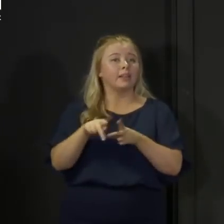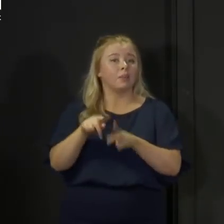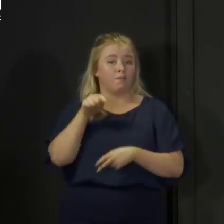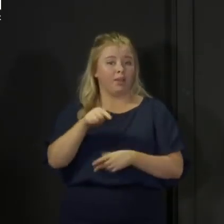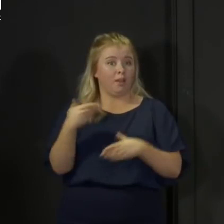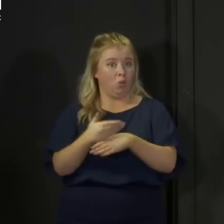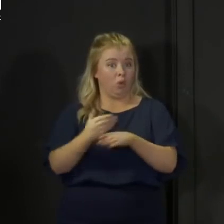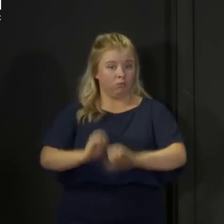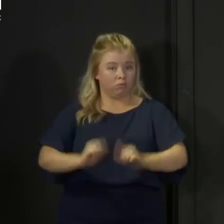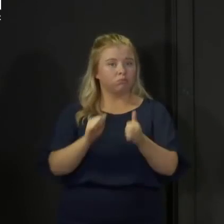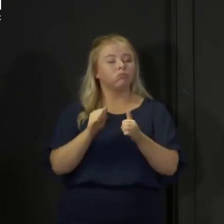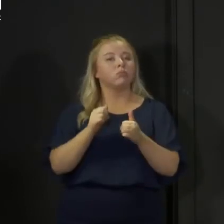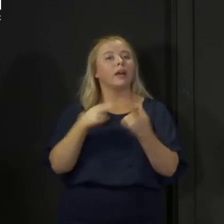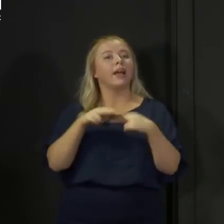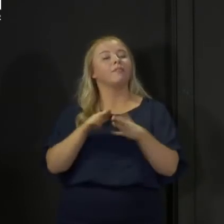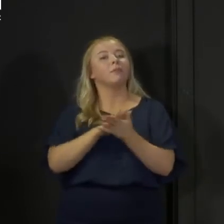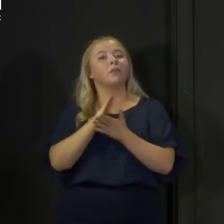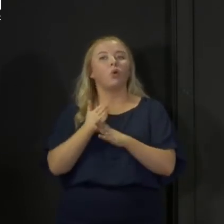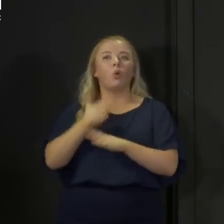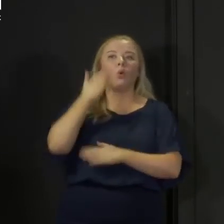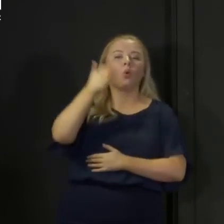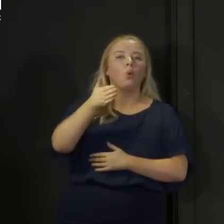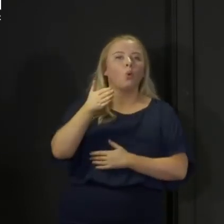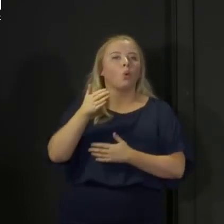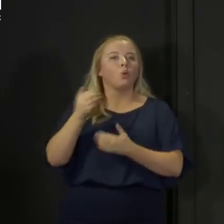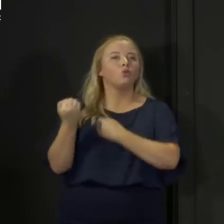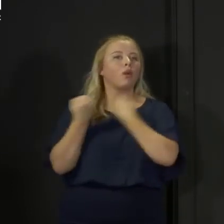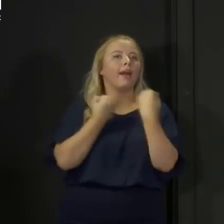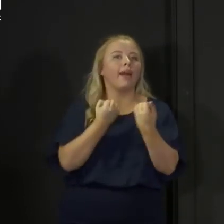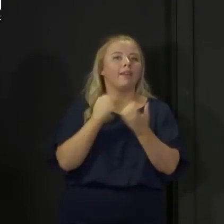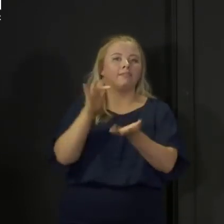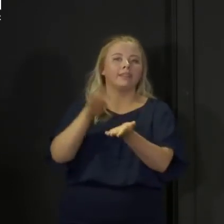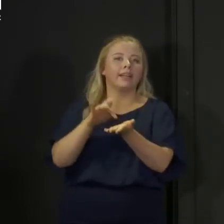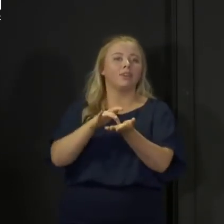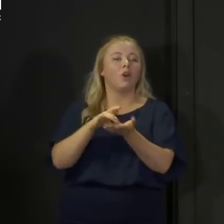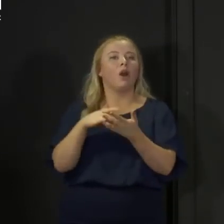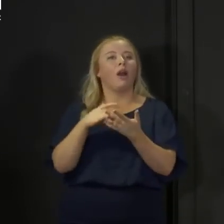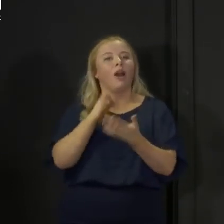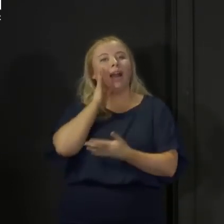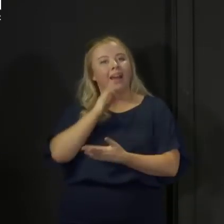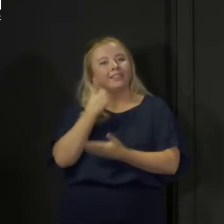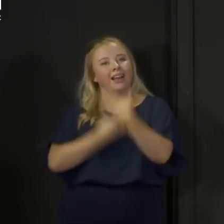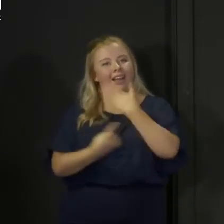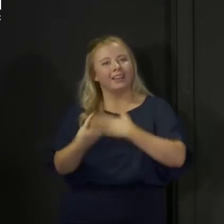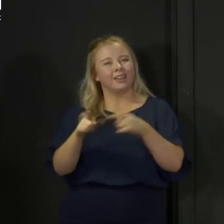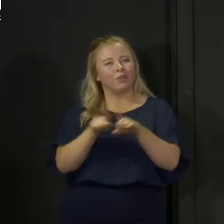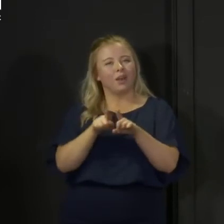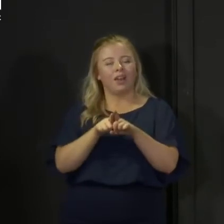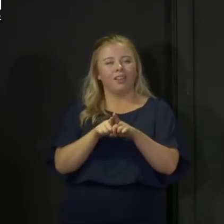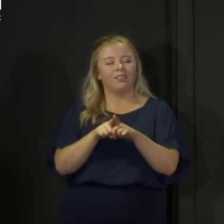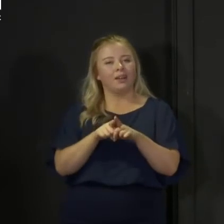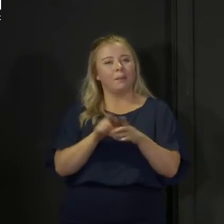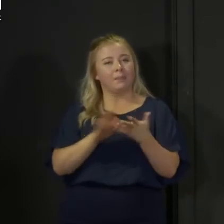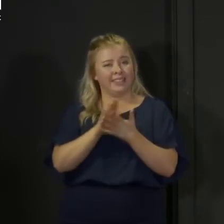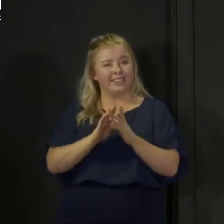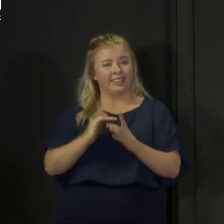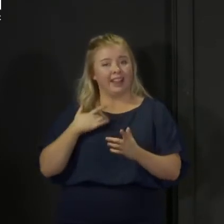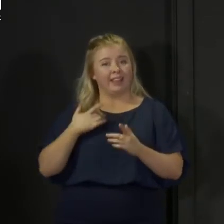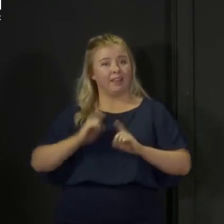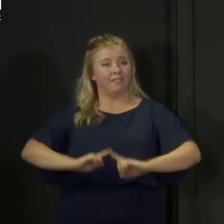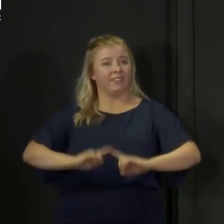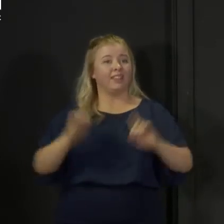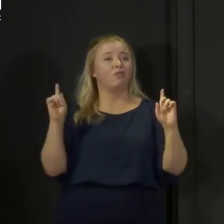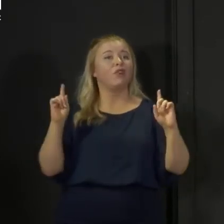about going to get a test or then isolating when you're told to, it's asking all of us to live our lives slightly differently. And,